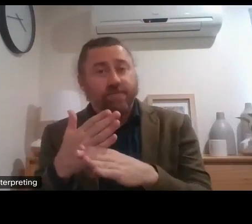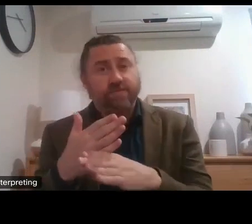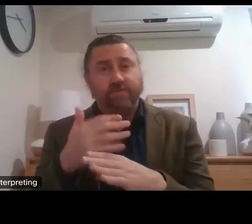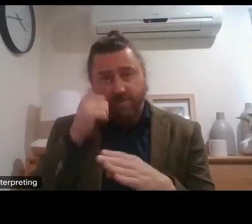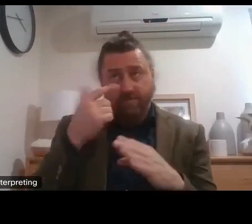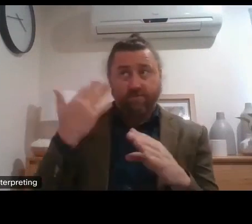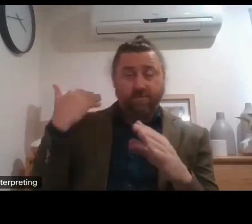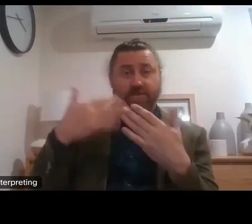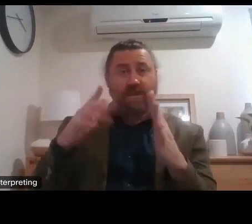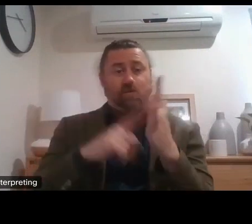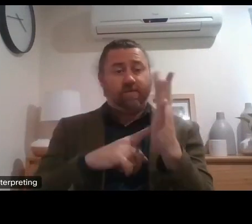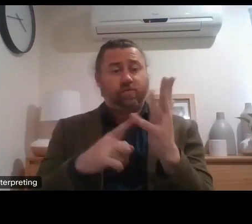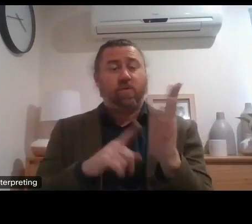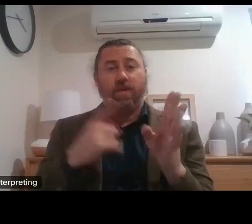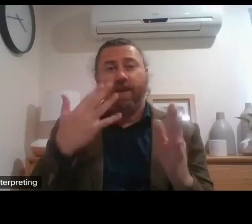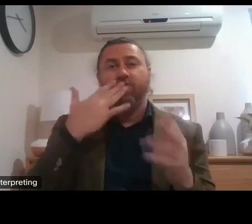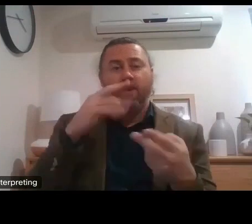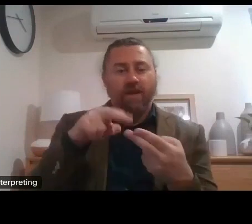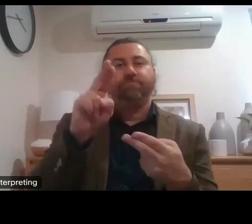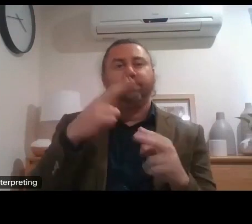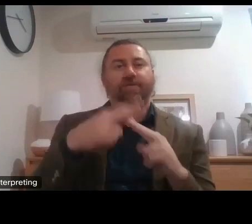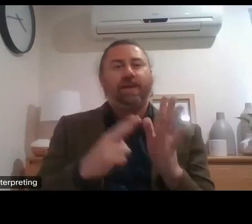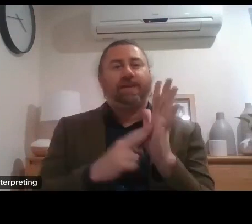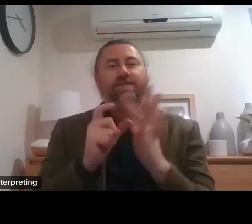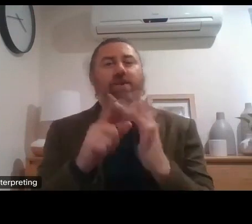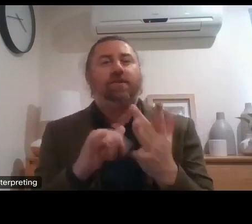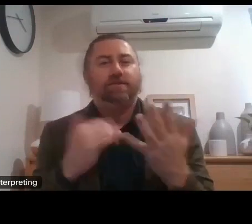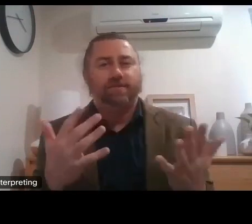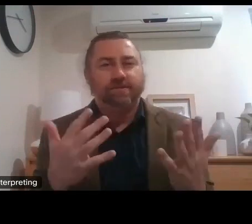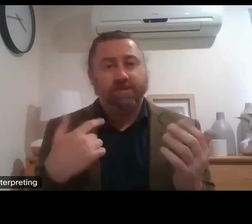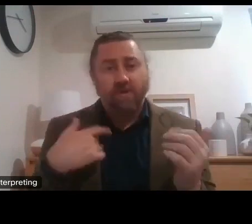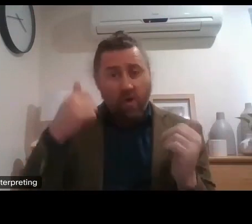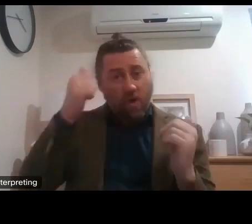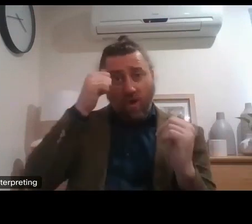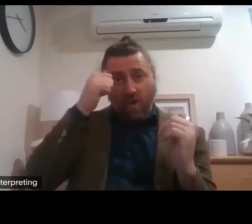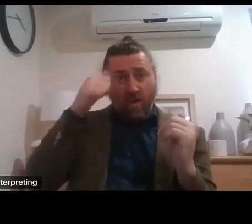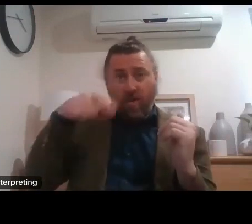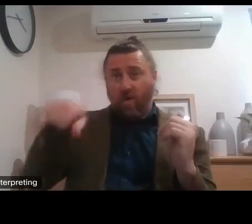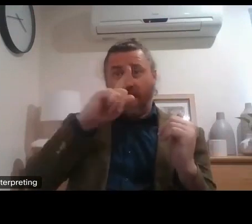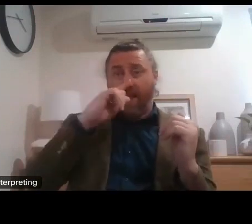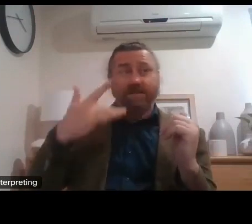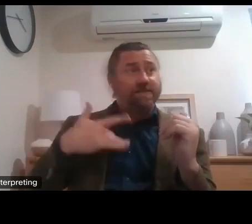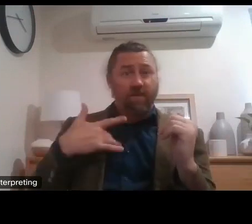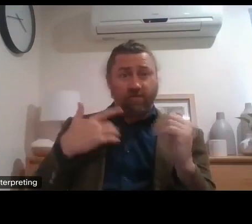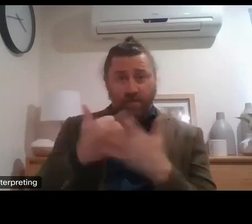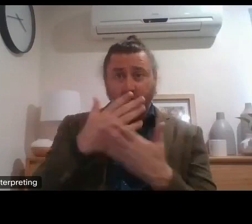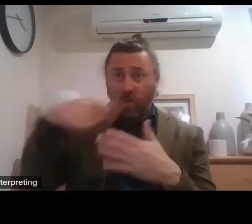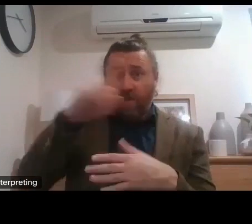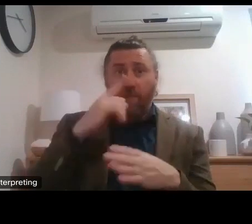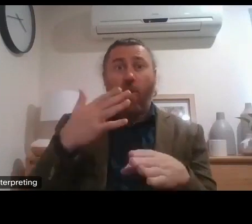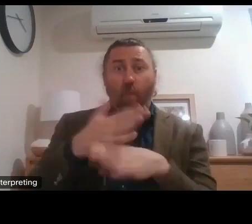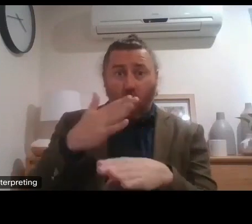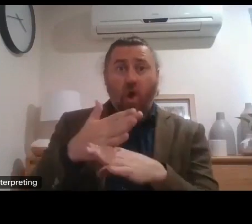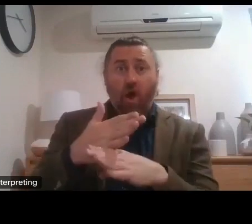July where the price increases to the NDIS because we know the scheme can't survive without making sure that the people who work in it are appropriately and fairly